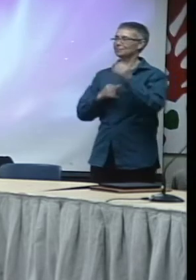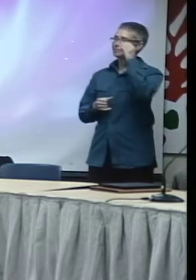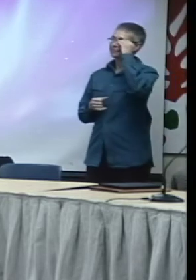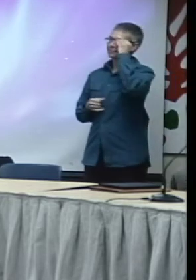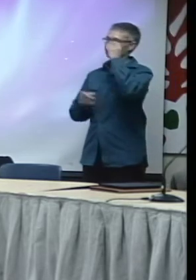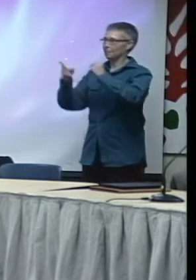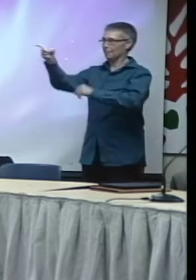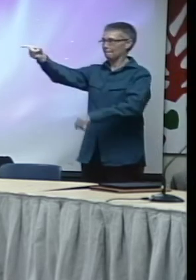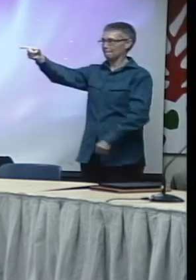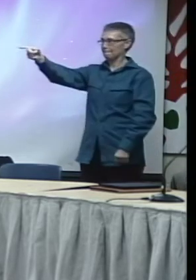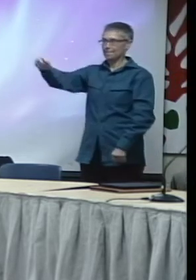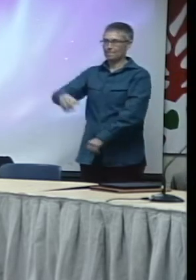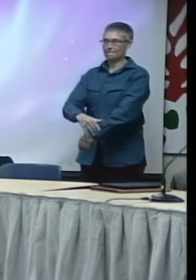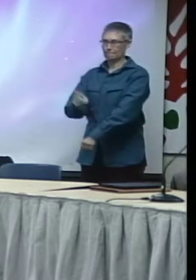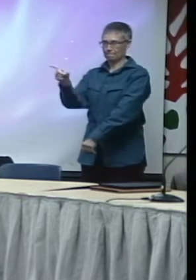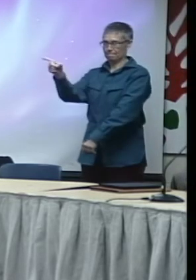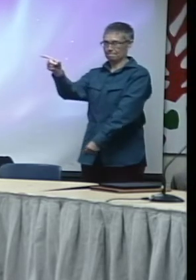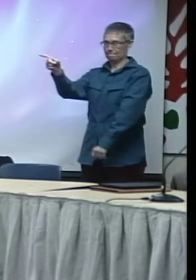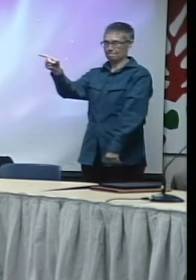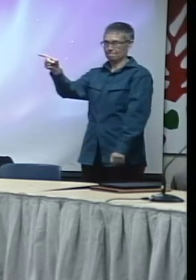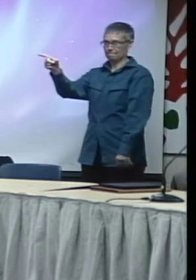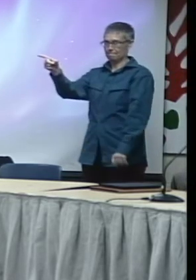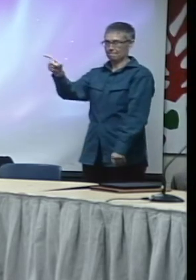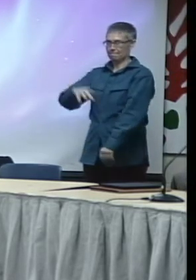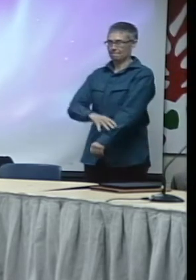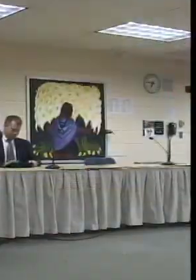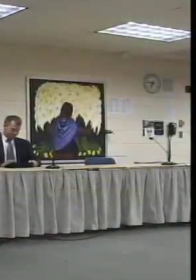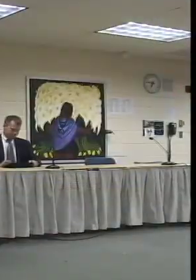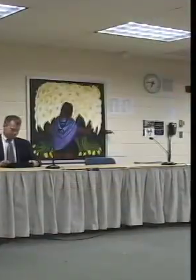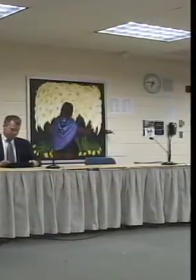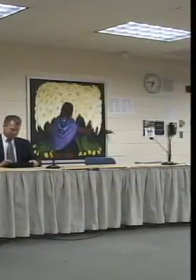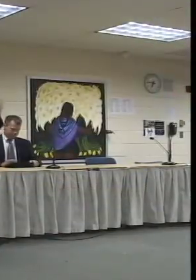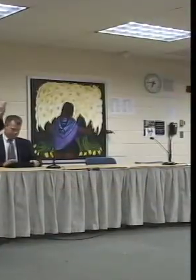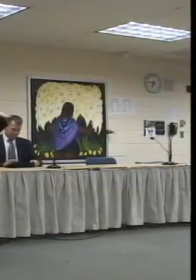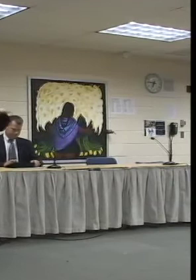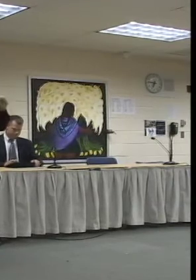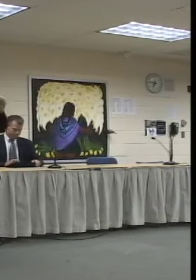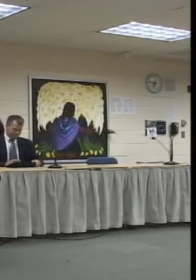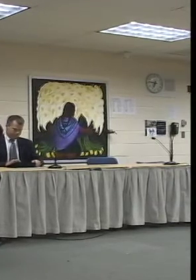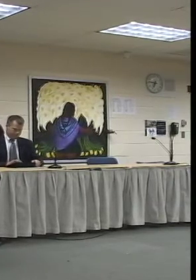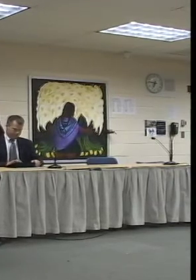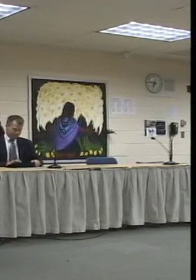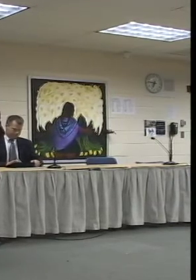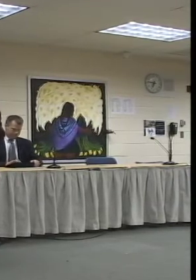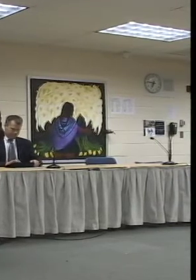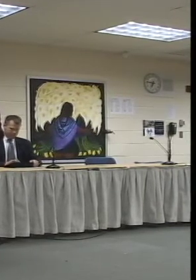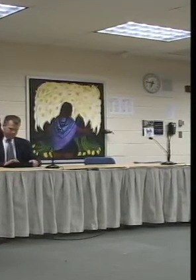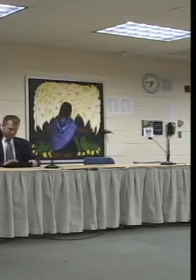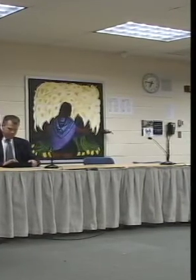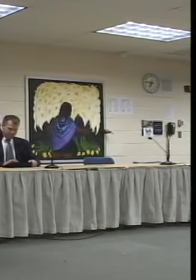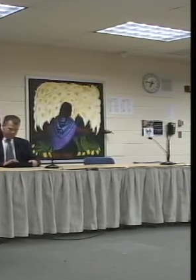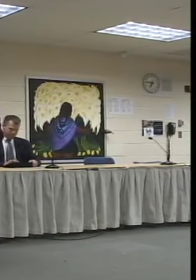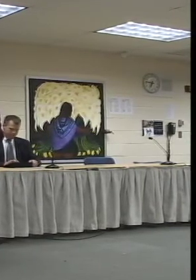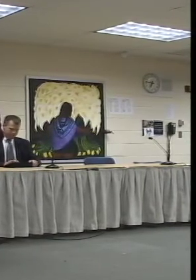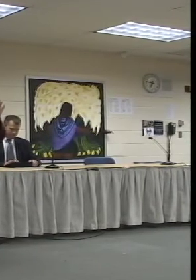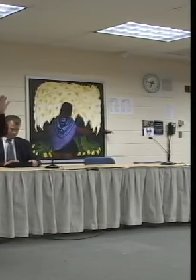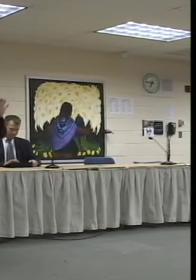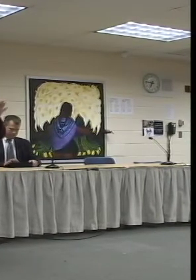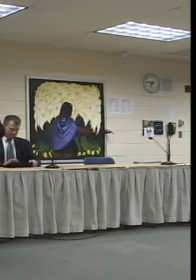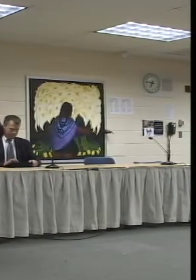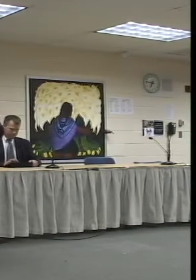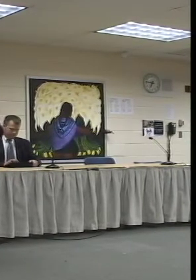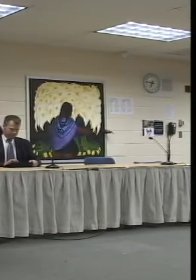Thank you, Madam Chair, Mayor, for holding this hearing. Comcast has had a tremendous relationship with the City of Northampton,